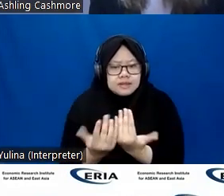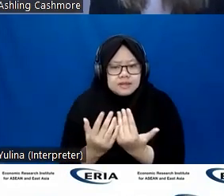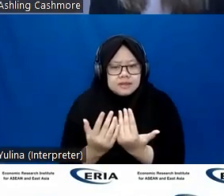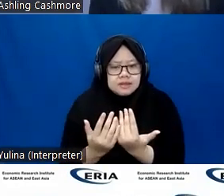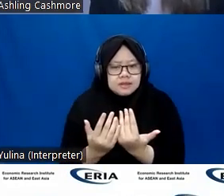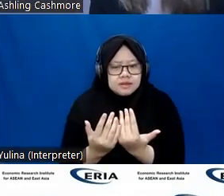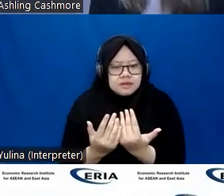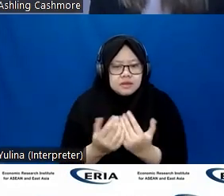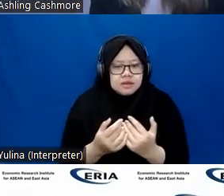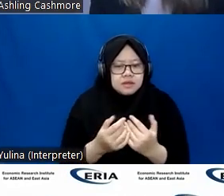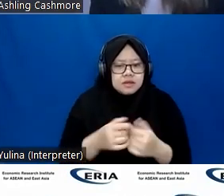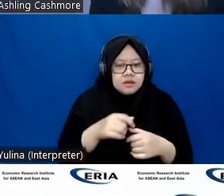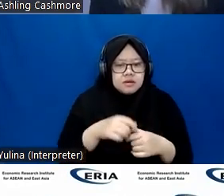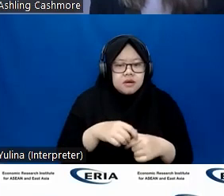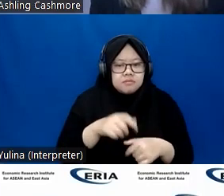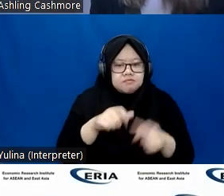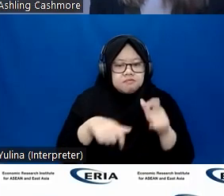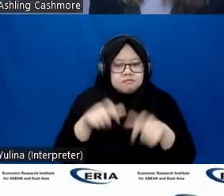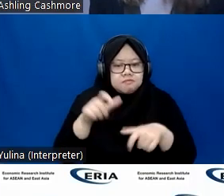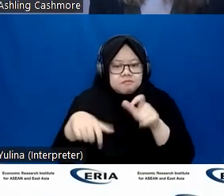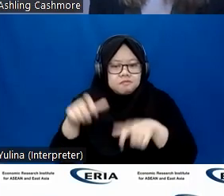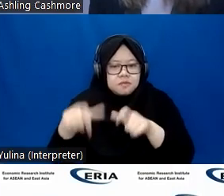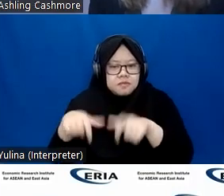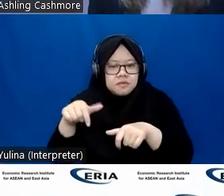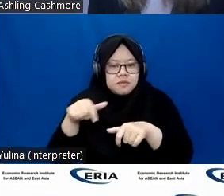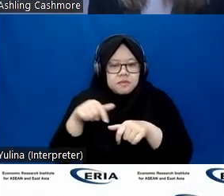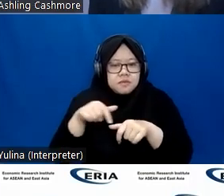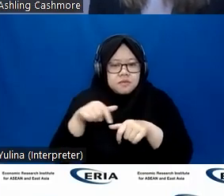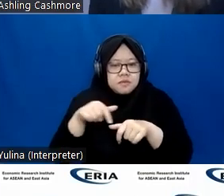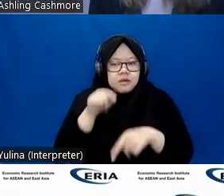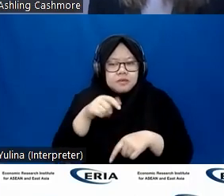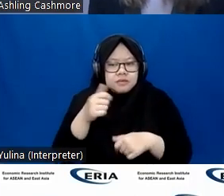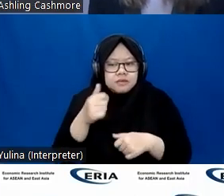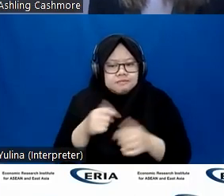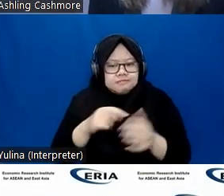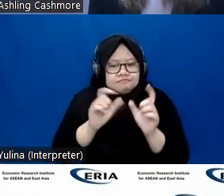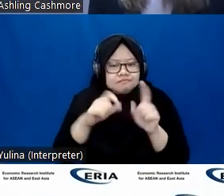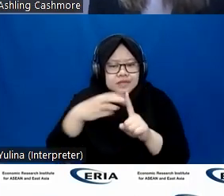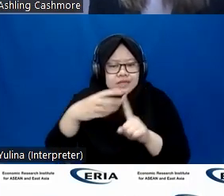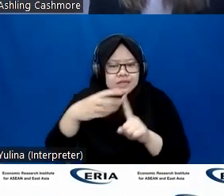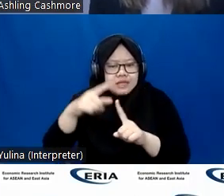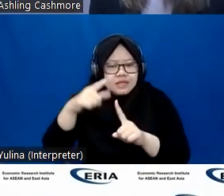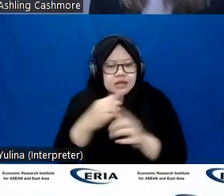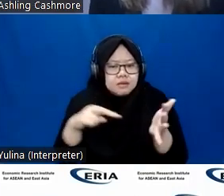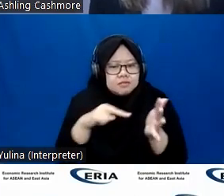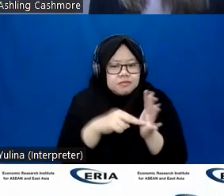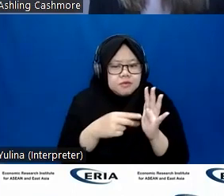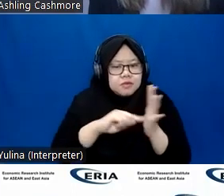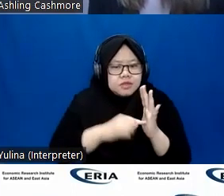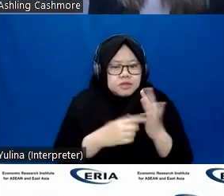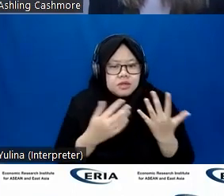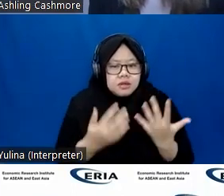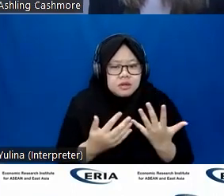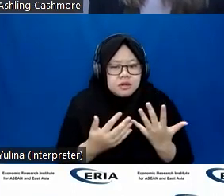with disabilities have been overlooked in some respects. So when you consider that the key to future success is digital skills,